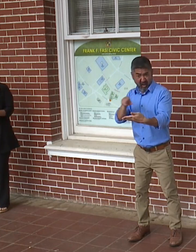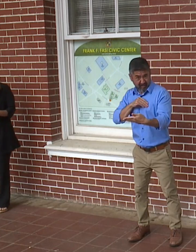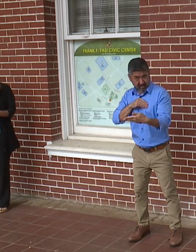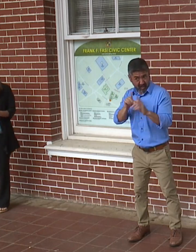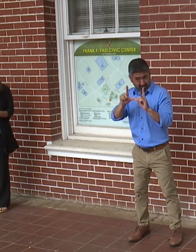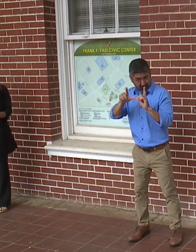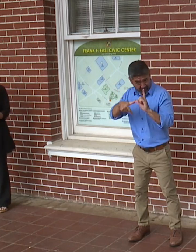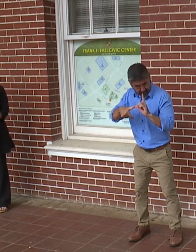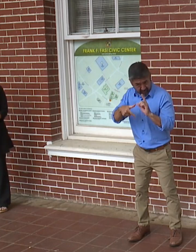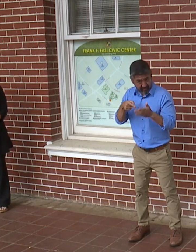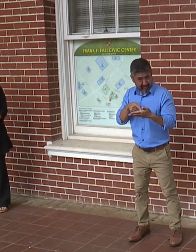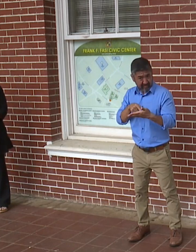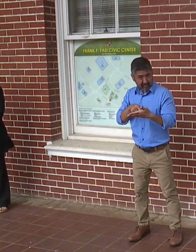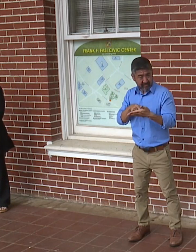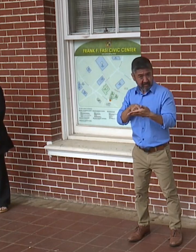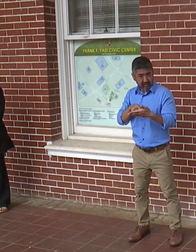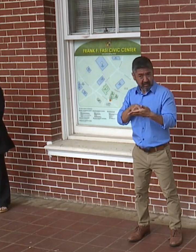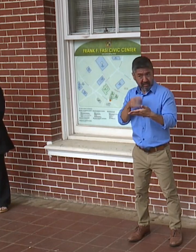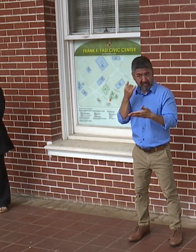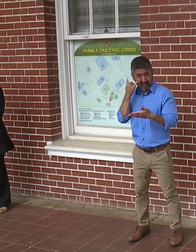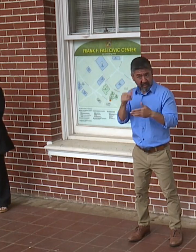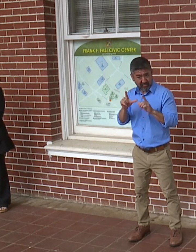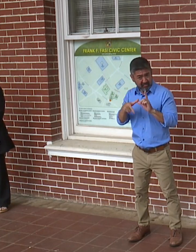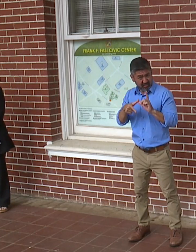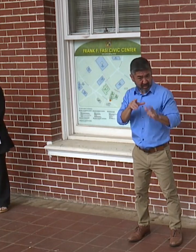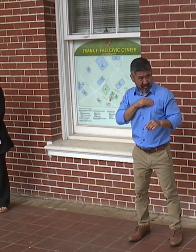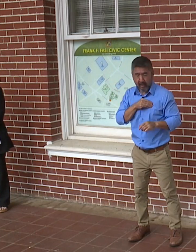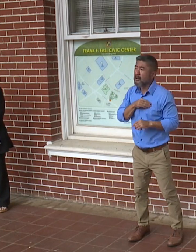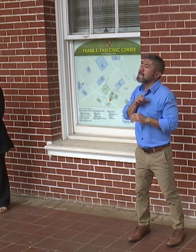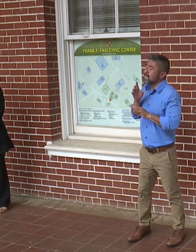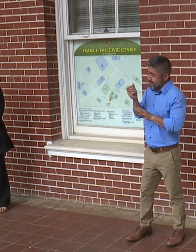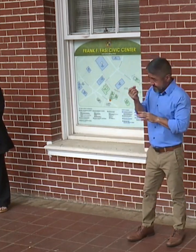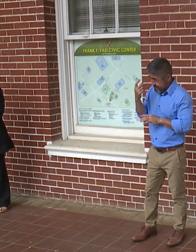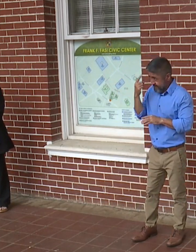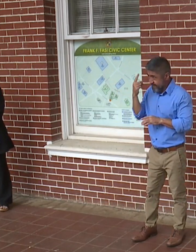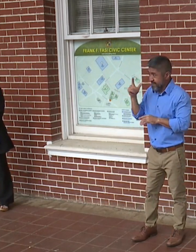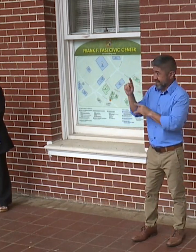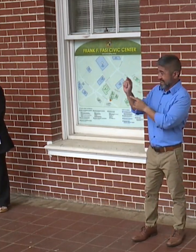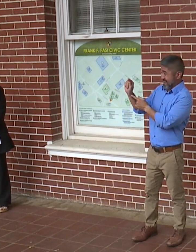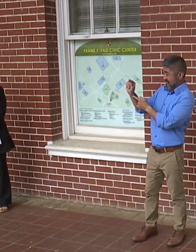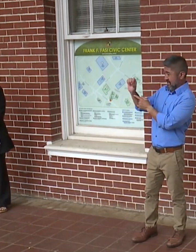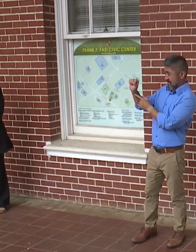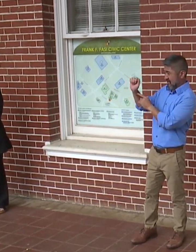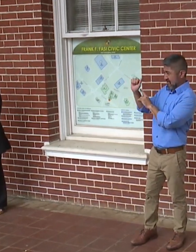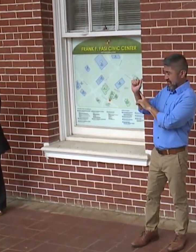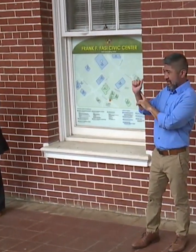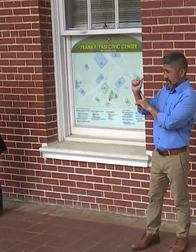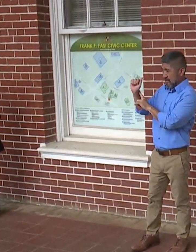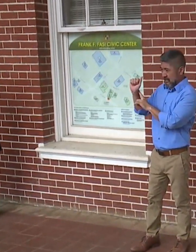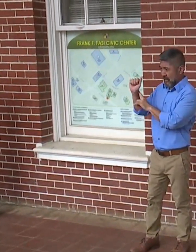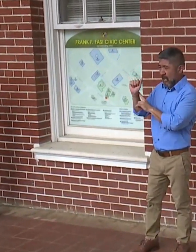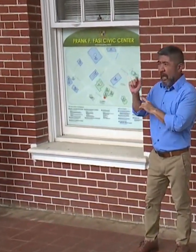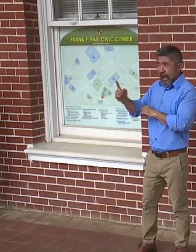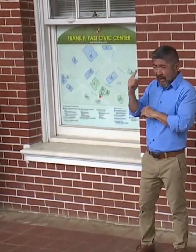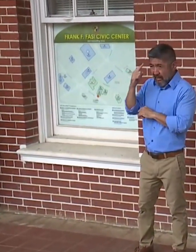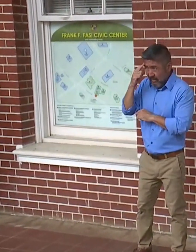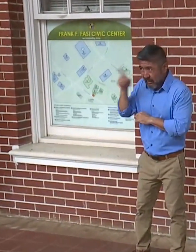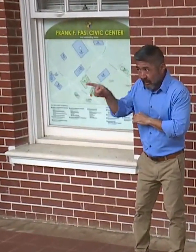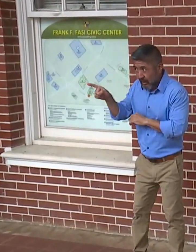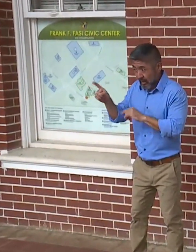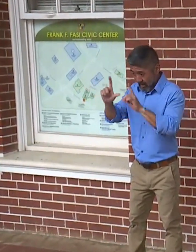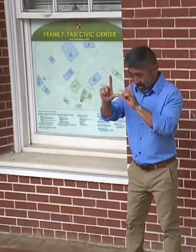you know, for travelers? I do understand that TSA is expecting expired